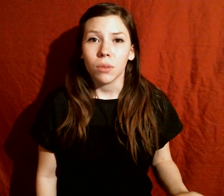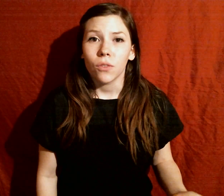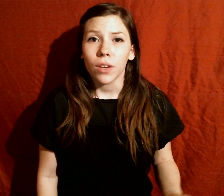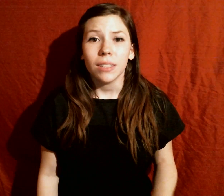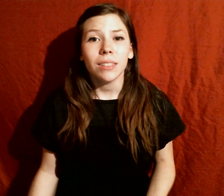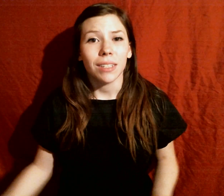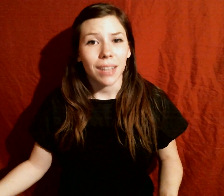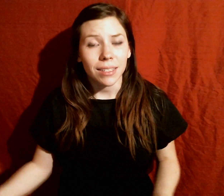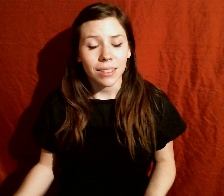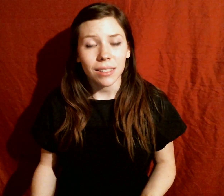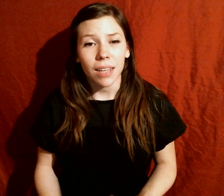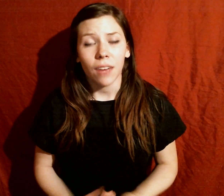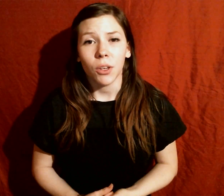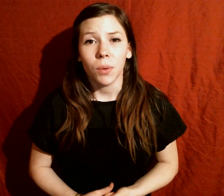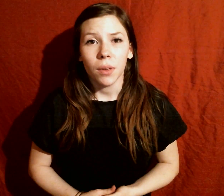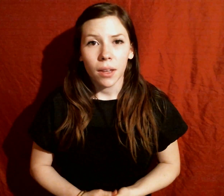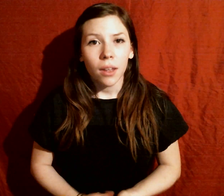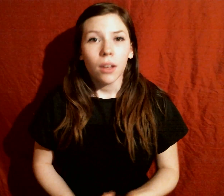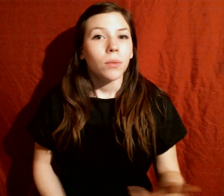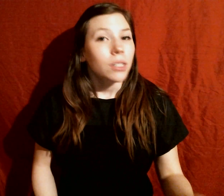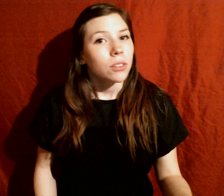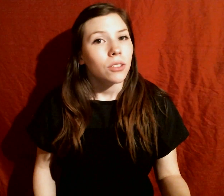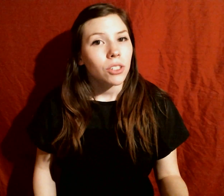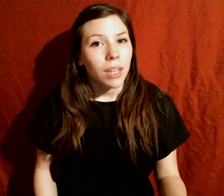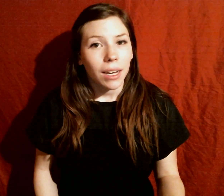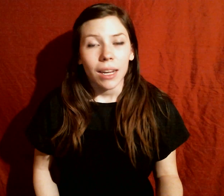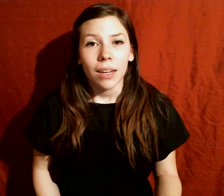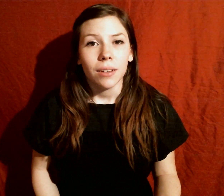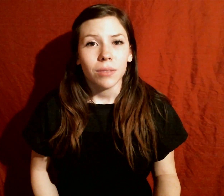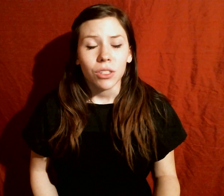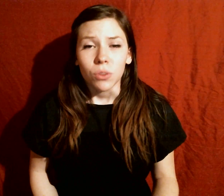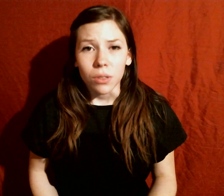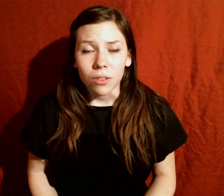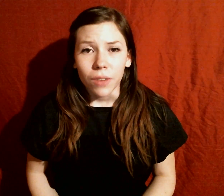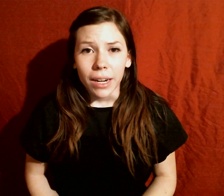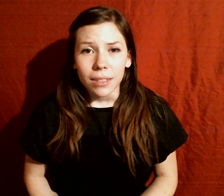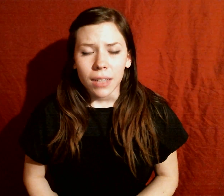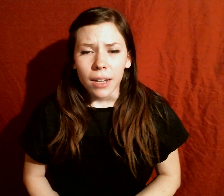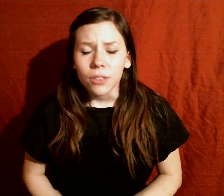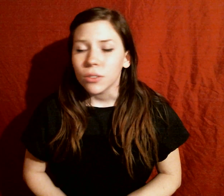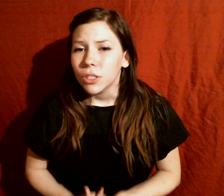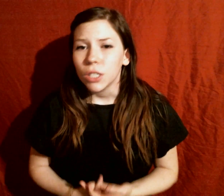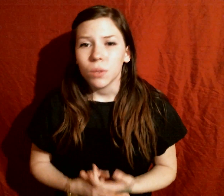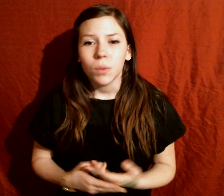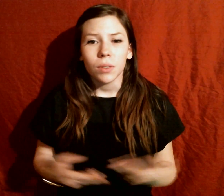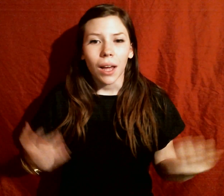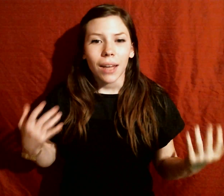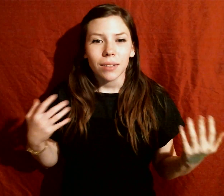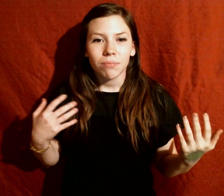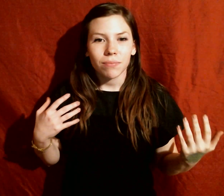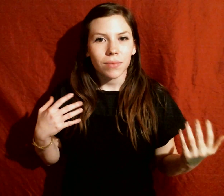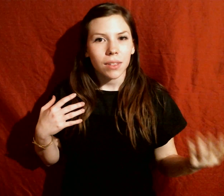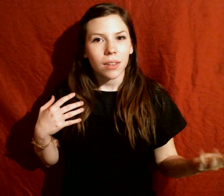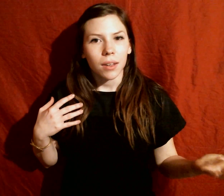friends and lessons? Have you researched any historical fighting styles or do you not um